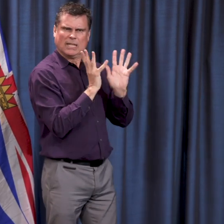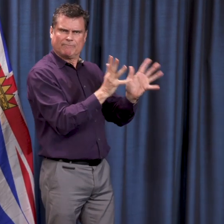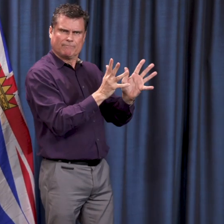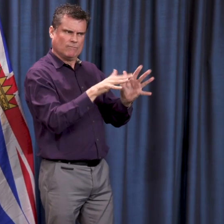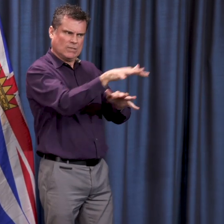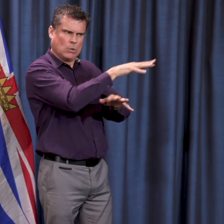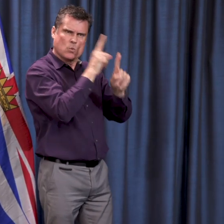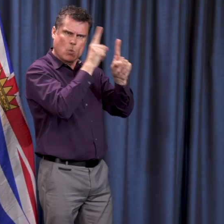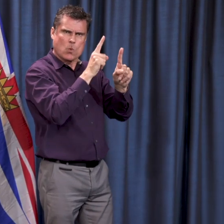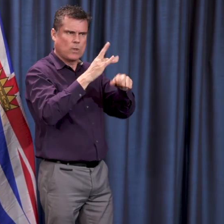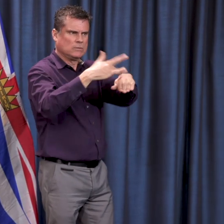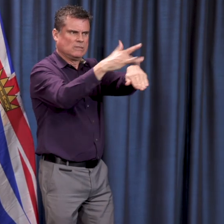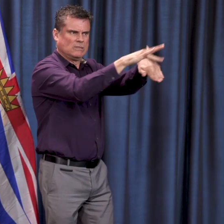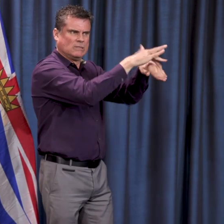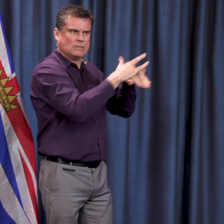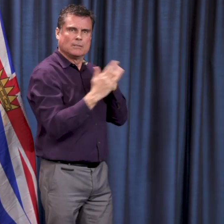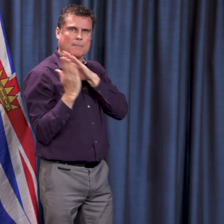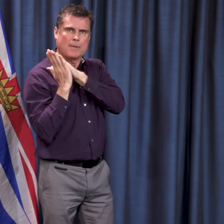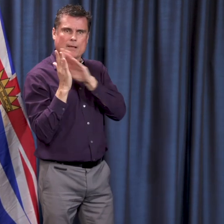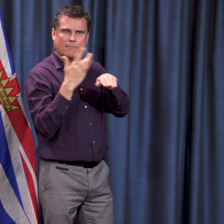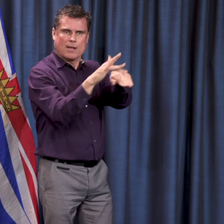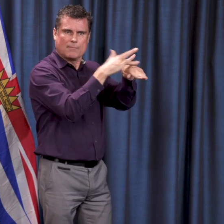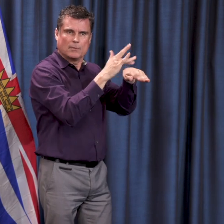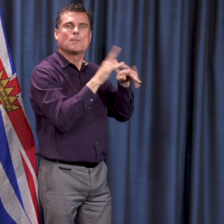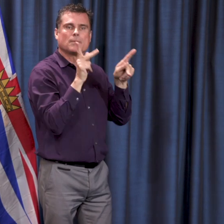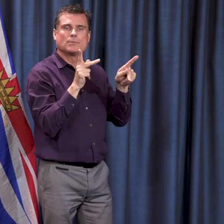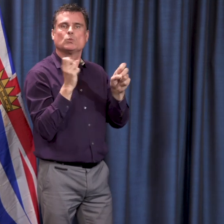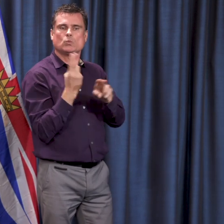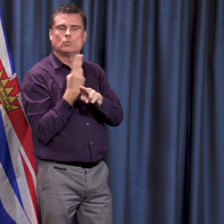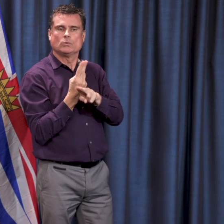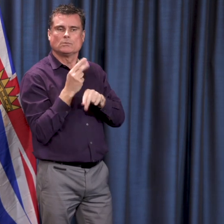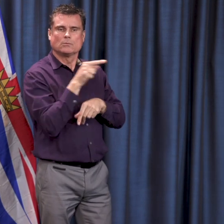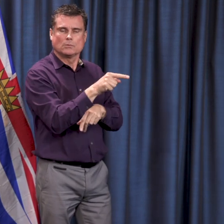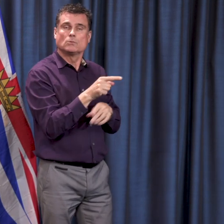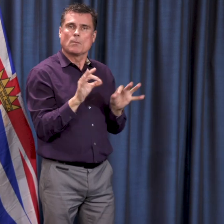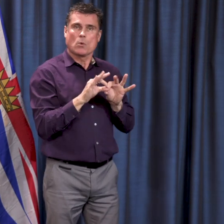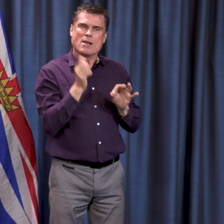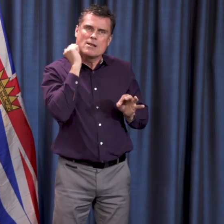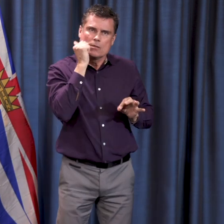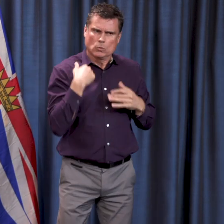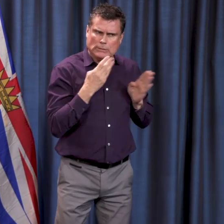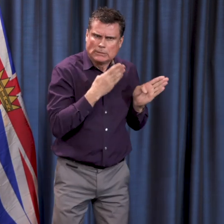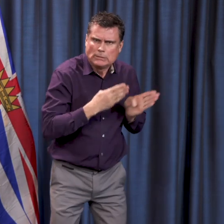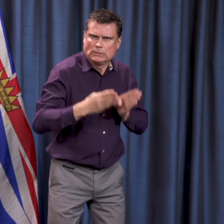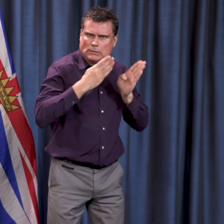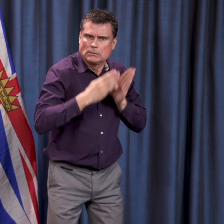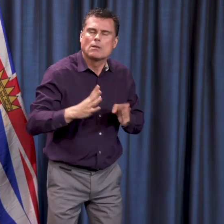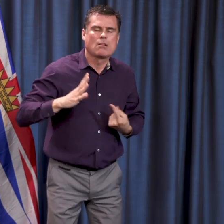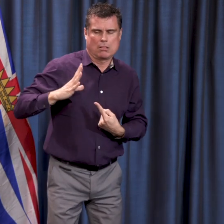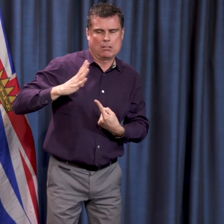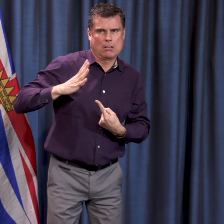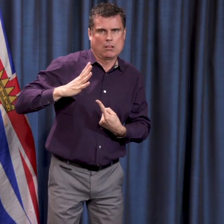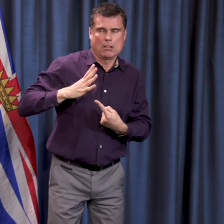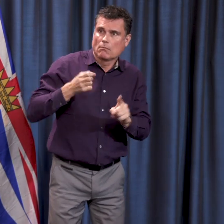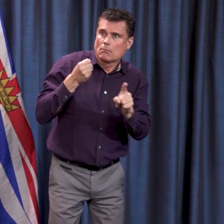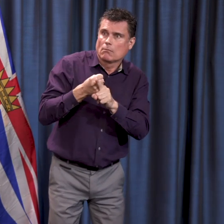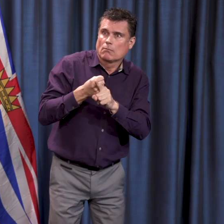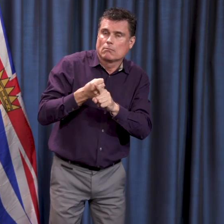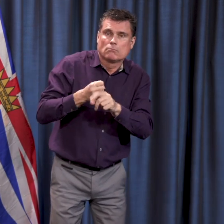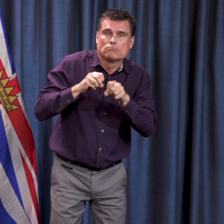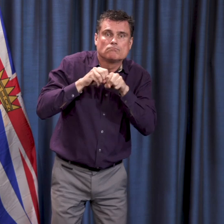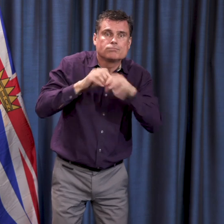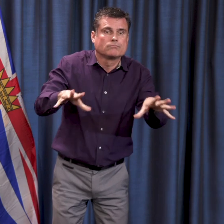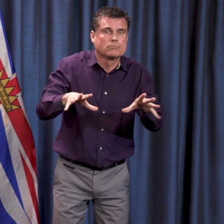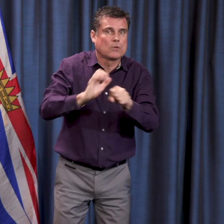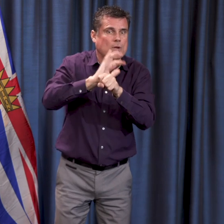to both prepare our acute care hospitals in terms of resources and also to prepare our staff in terms of the challenging